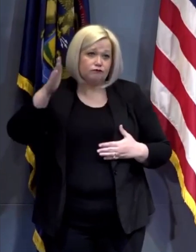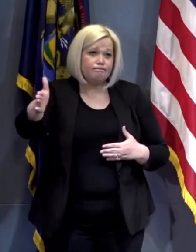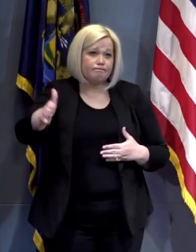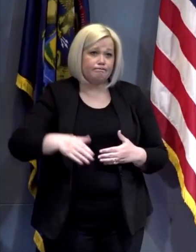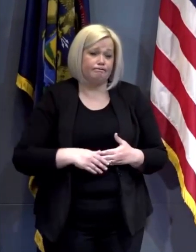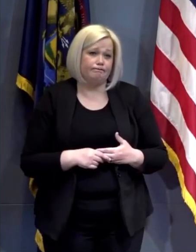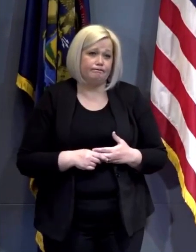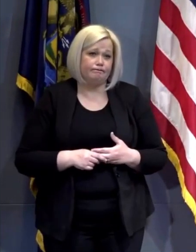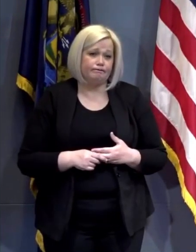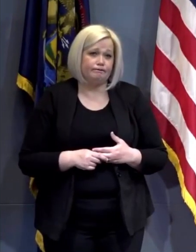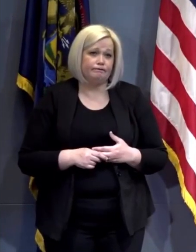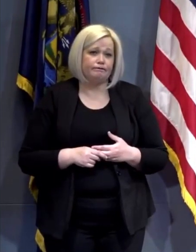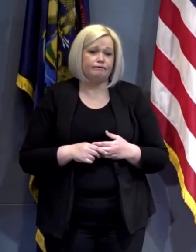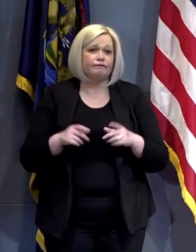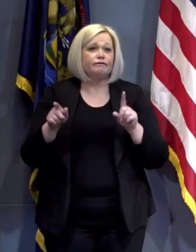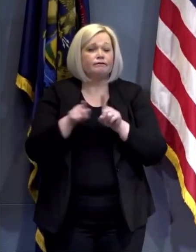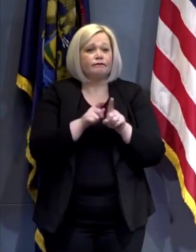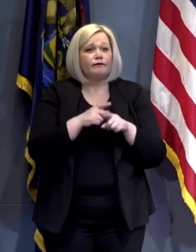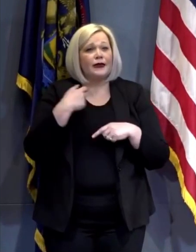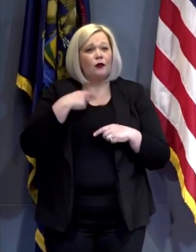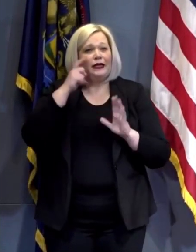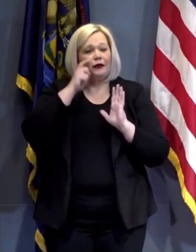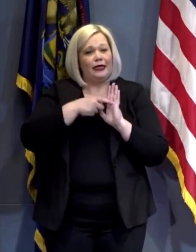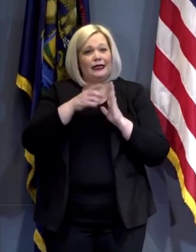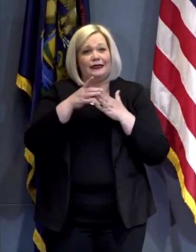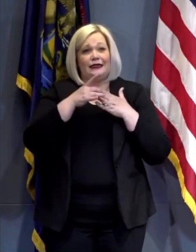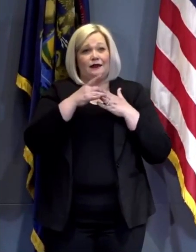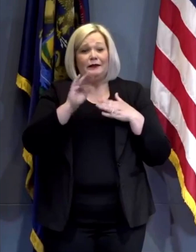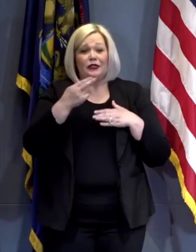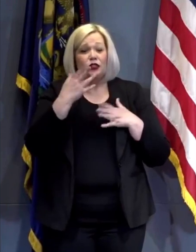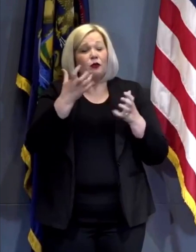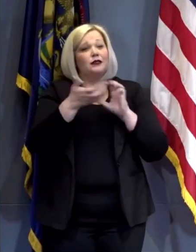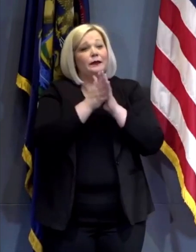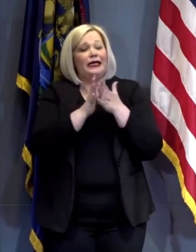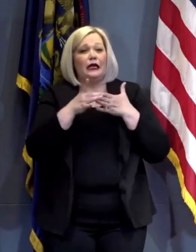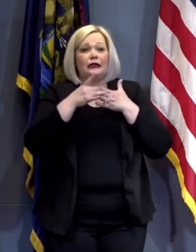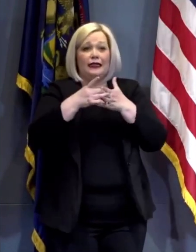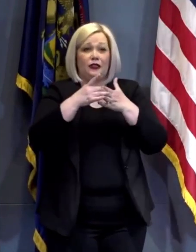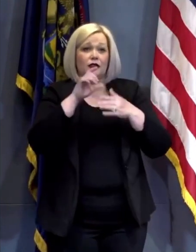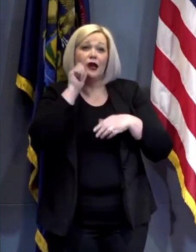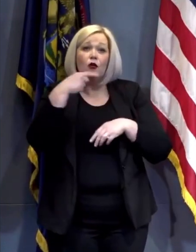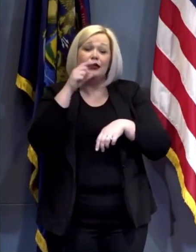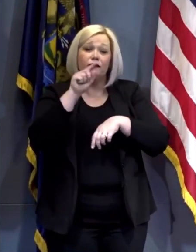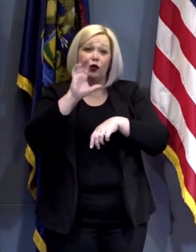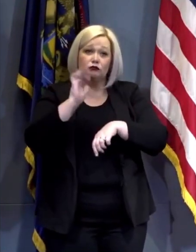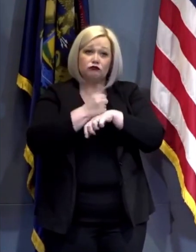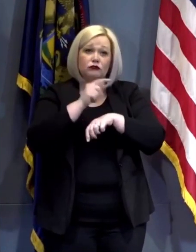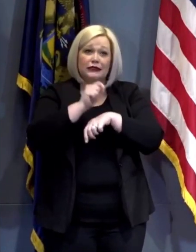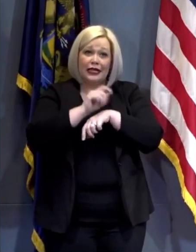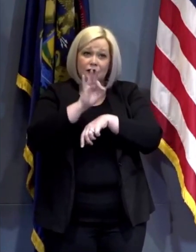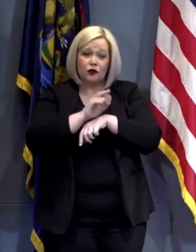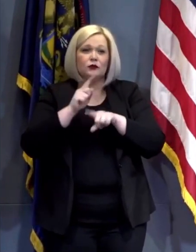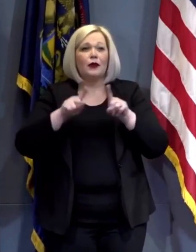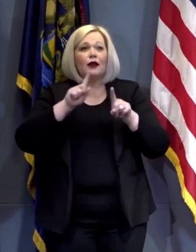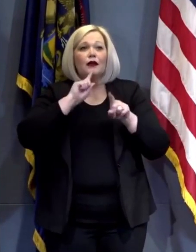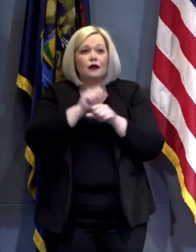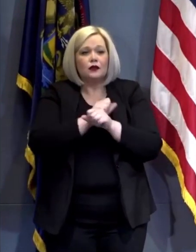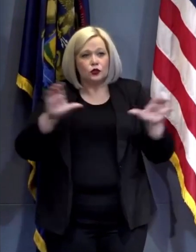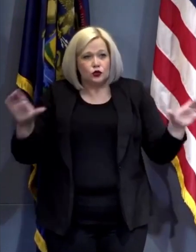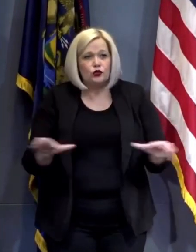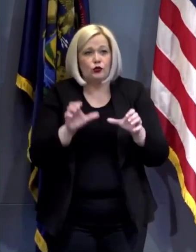state of Michigan has been recognized as a leader in this area not only for establishing this task force but for putting action on the ground right now